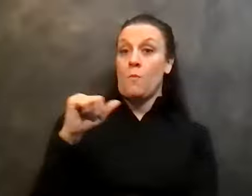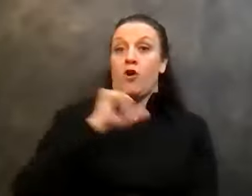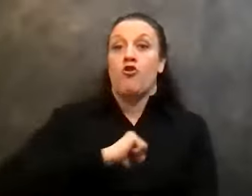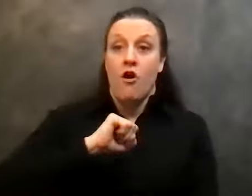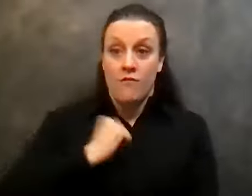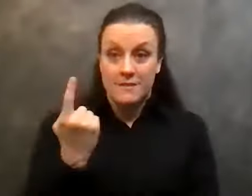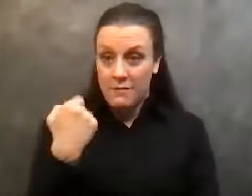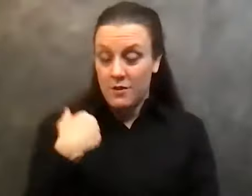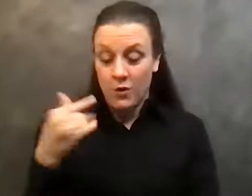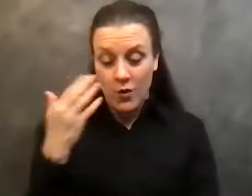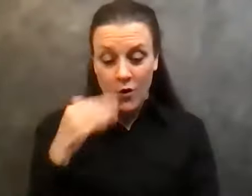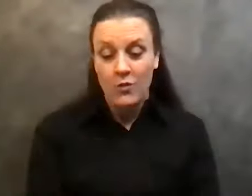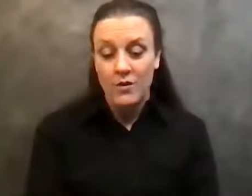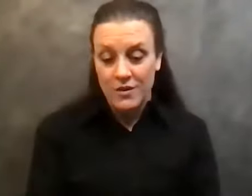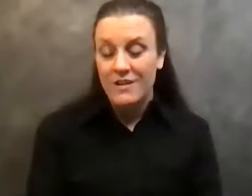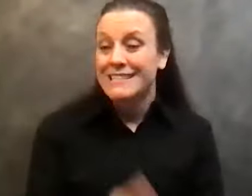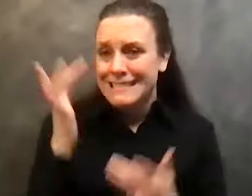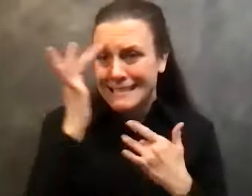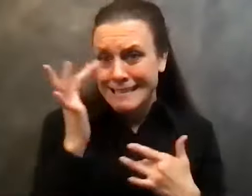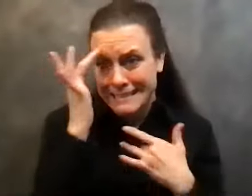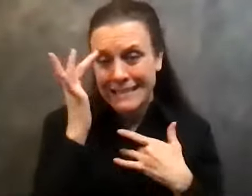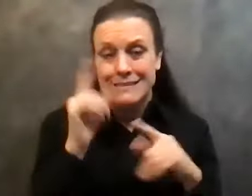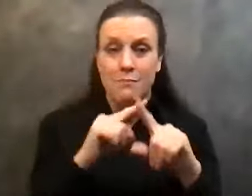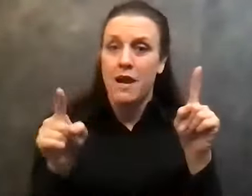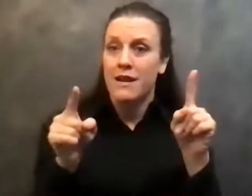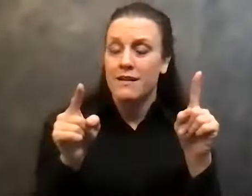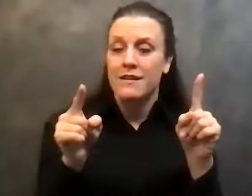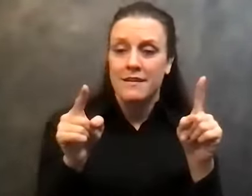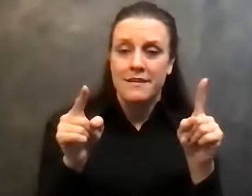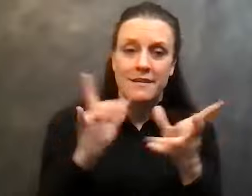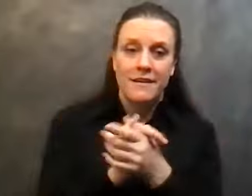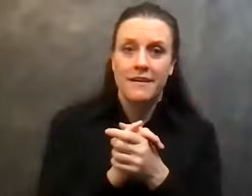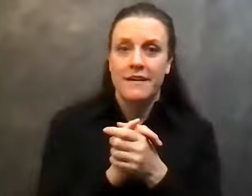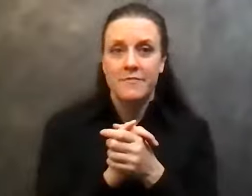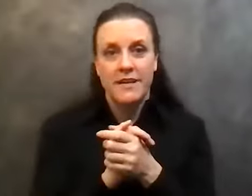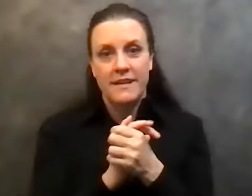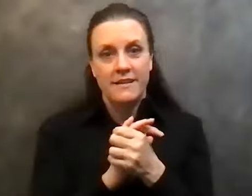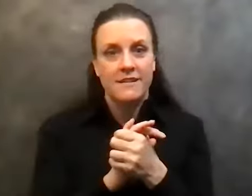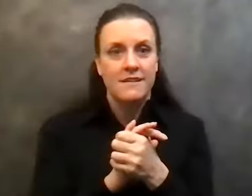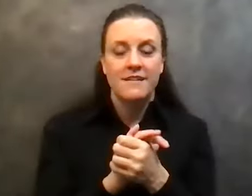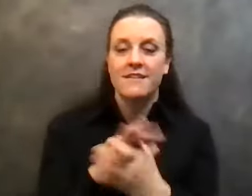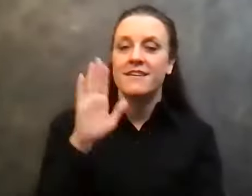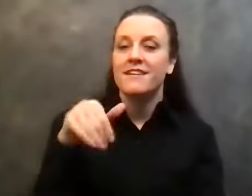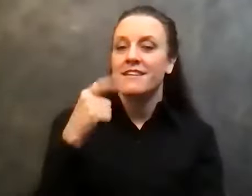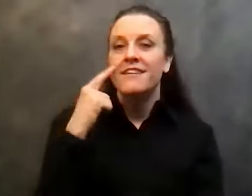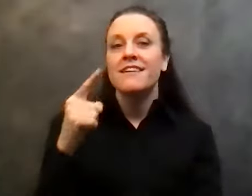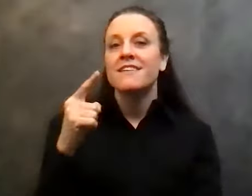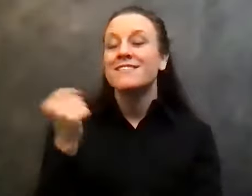you know, it's, it's an illness, but, but it's a self inflicted illness. But is it really self inflicted? If you're powerless?